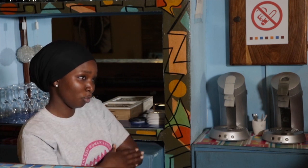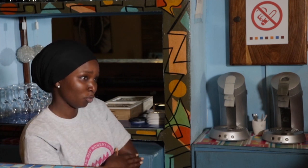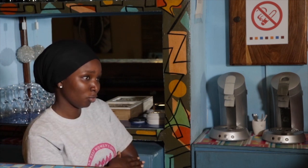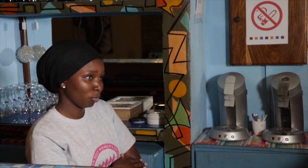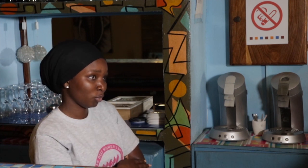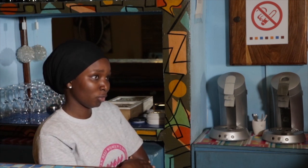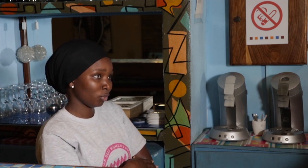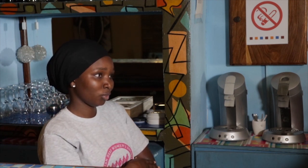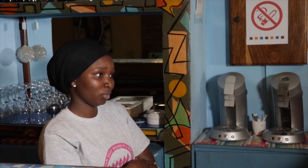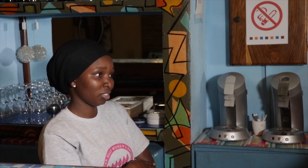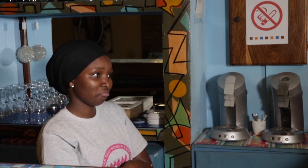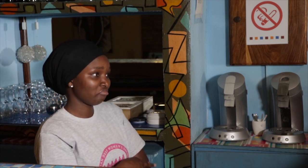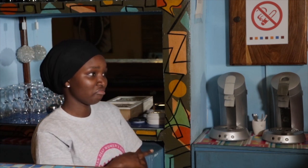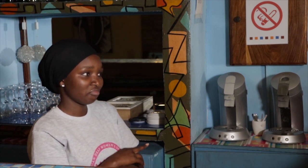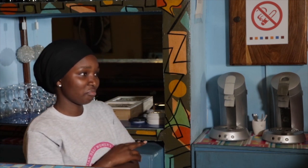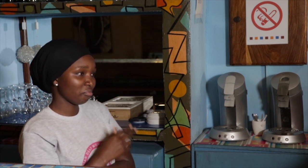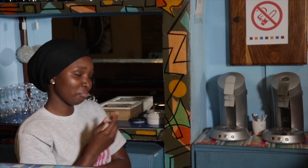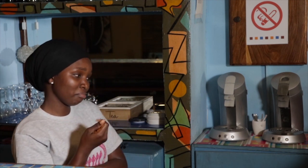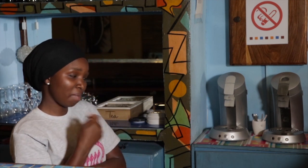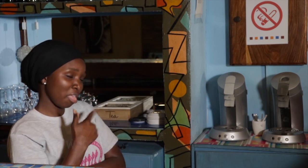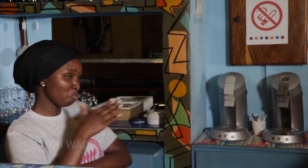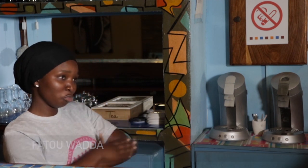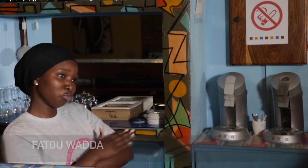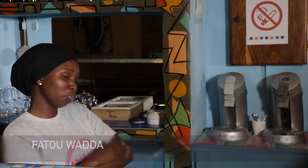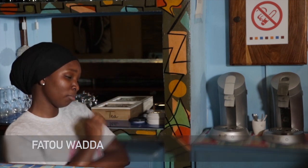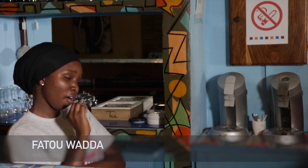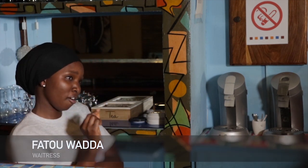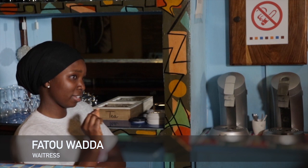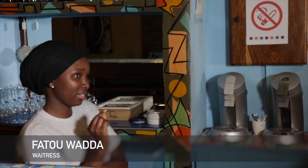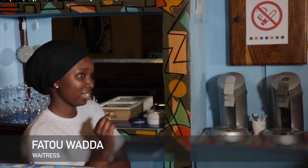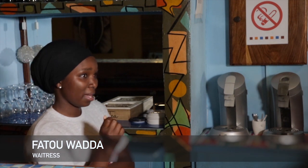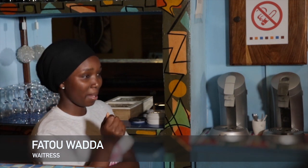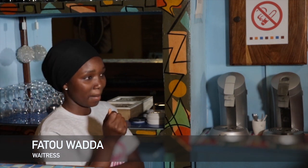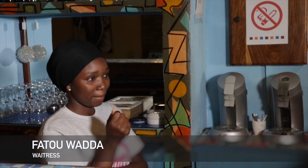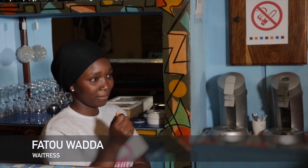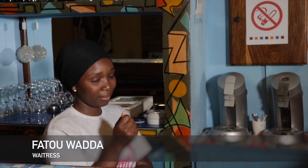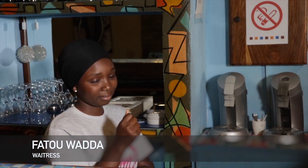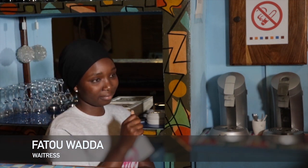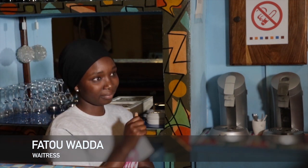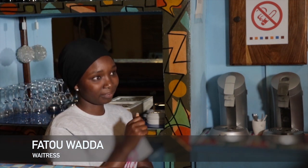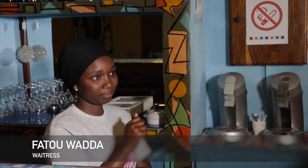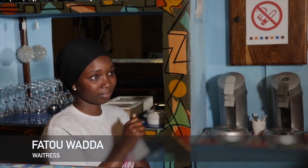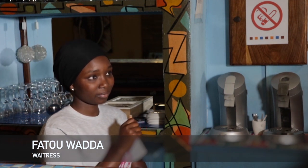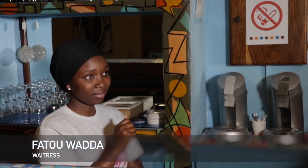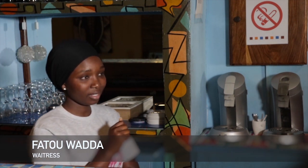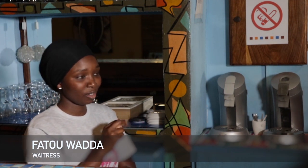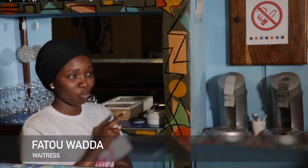When I was going to school and when I left school earlier, I was not having money with me. I used to depend on my family.